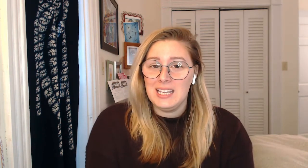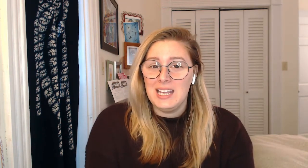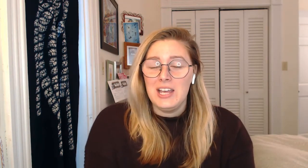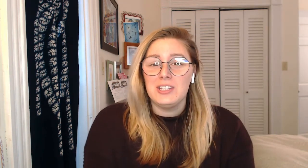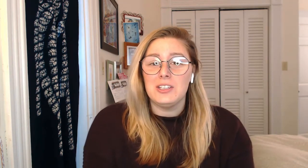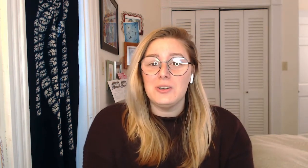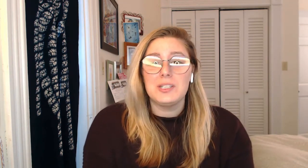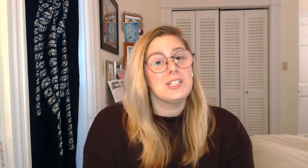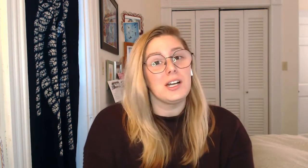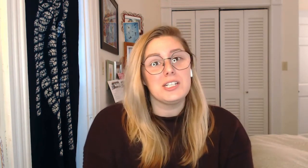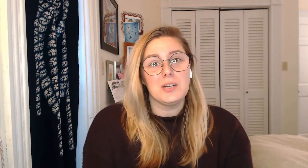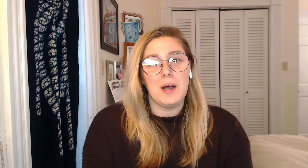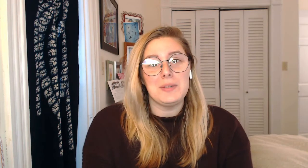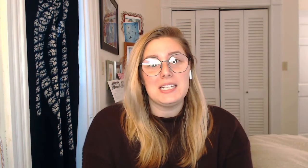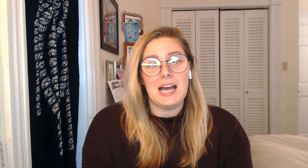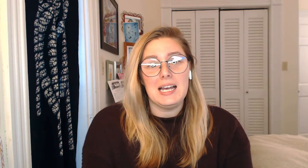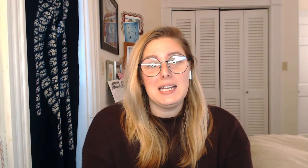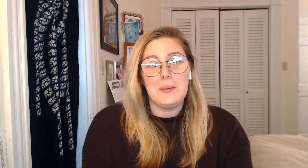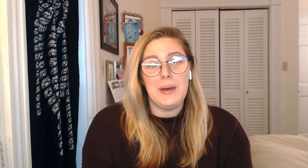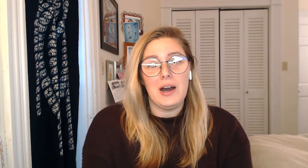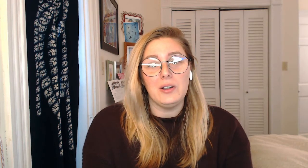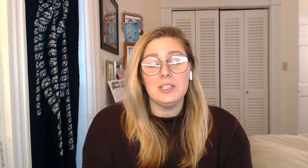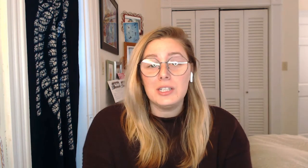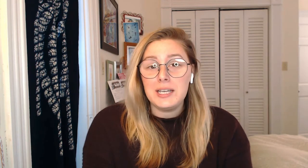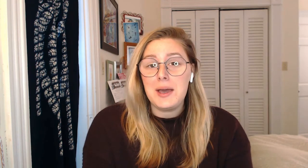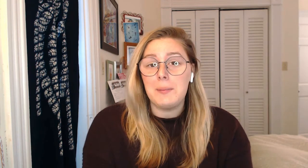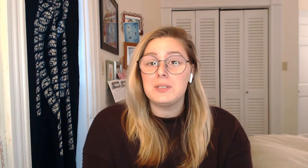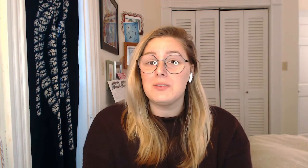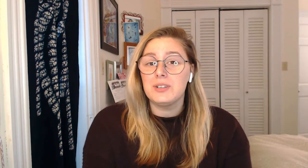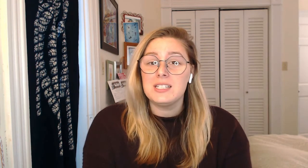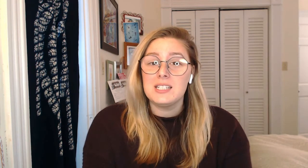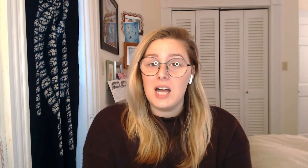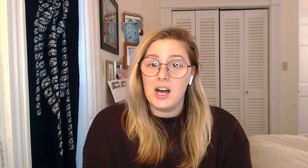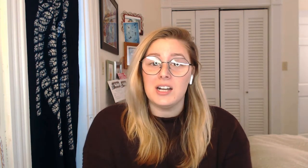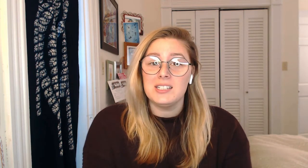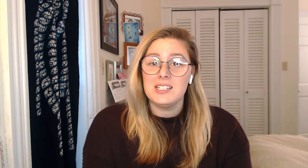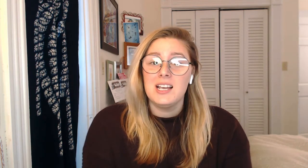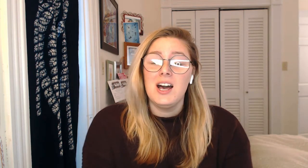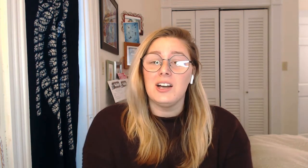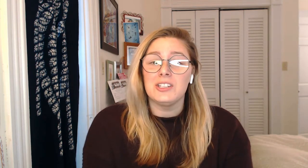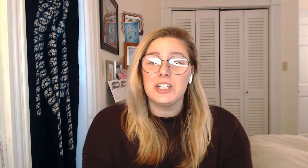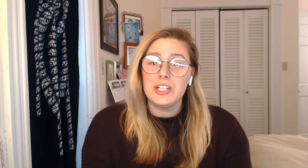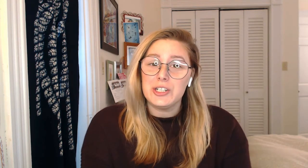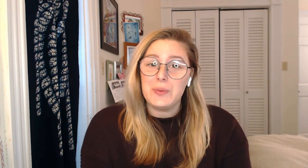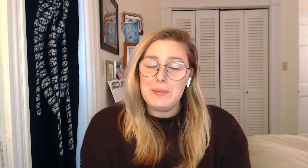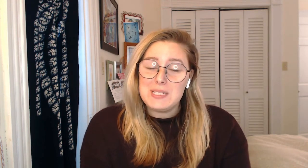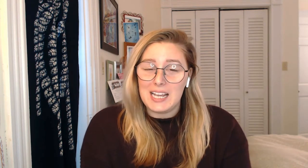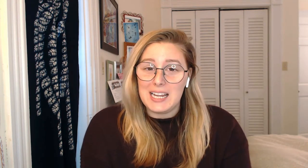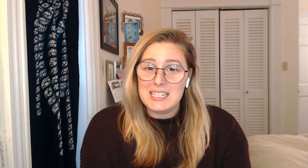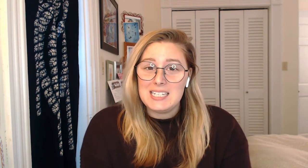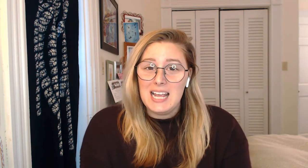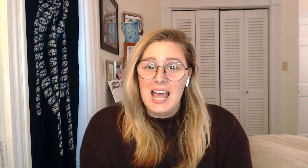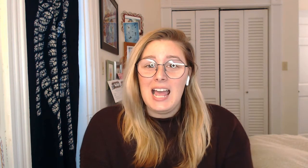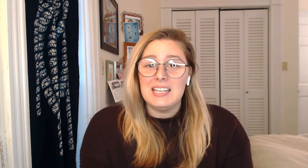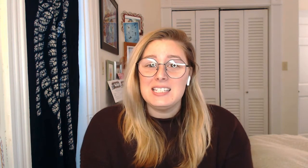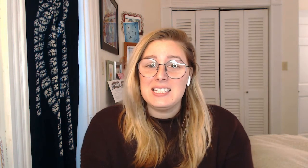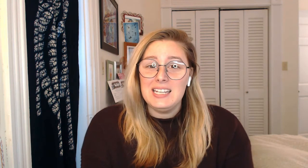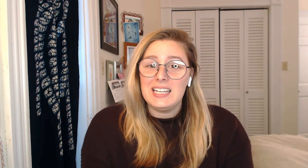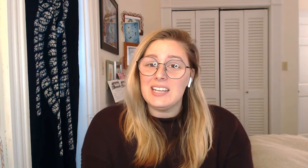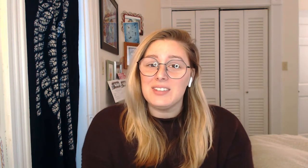you can talk to your mom and dad about looking up different songs on the church website and seeing if they